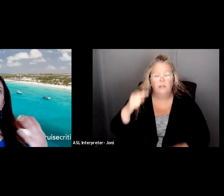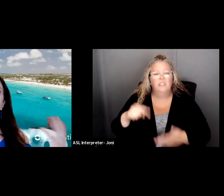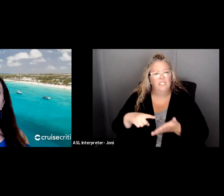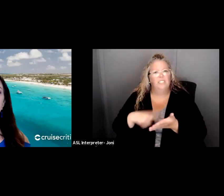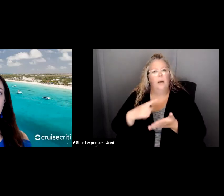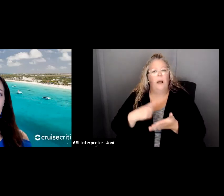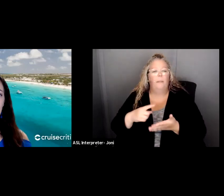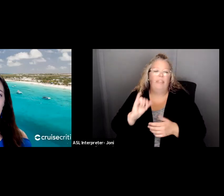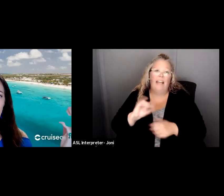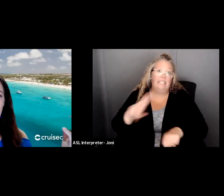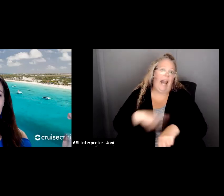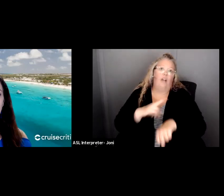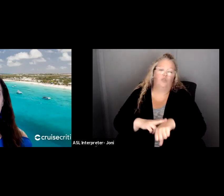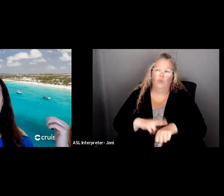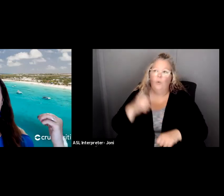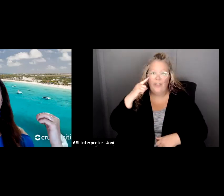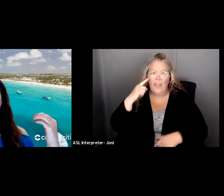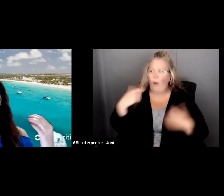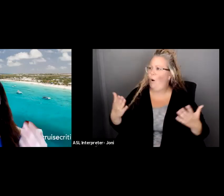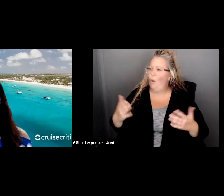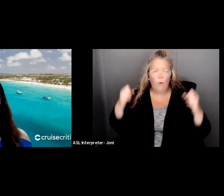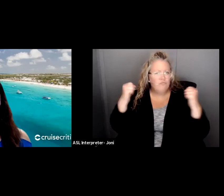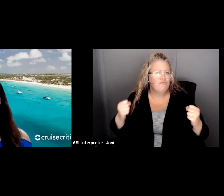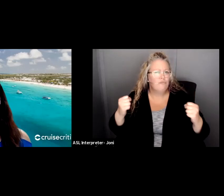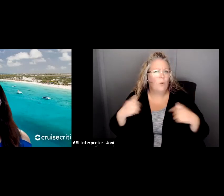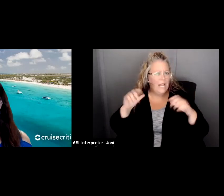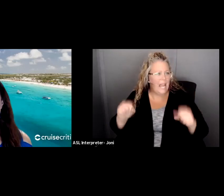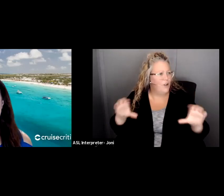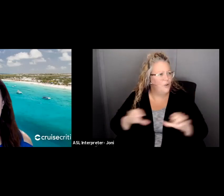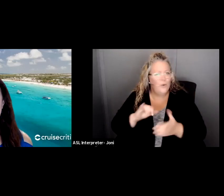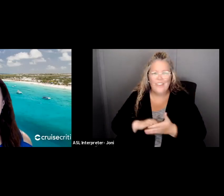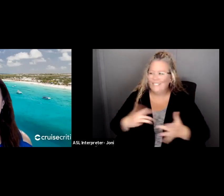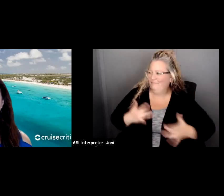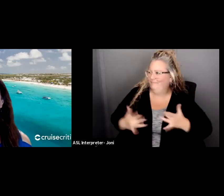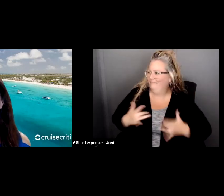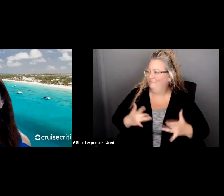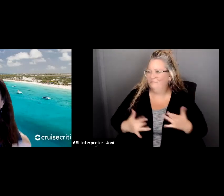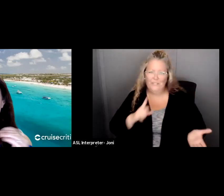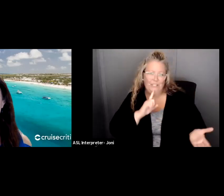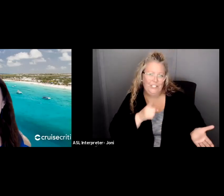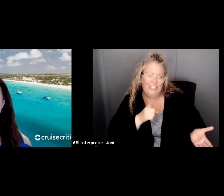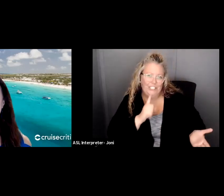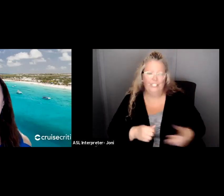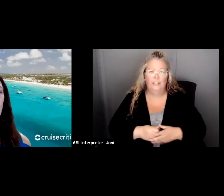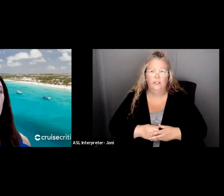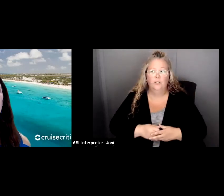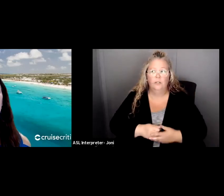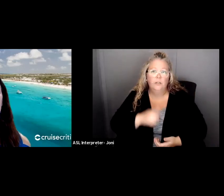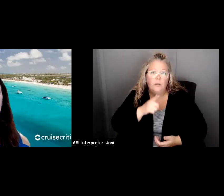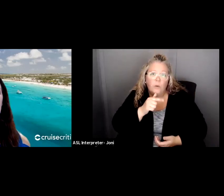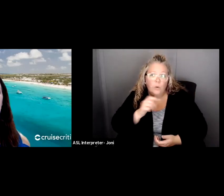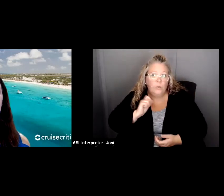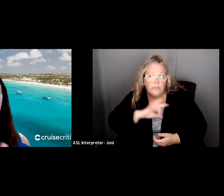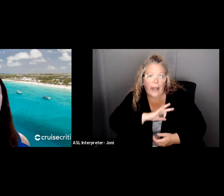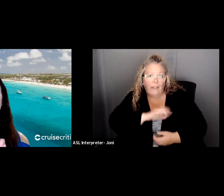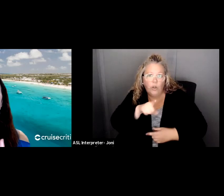we, we, we can do this. We're excited. But the, the support staff who we're going to rely on to do this, have their own goals and